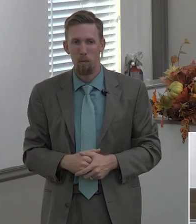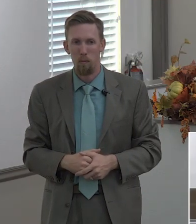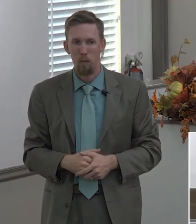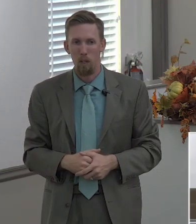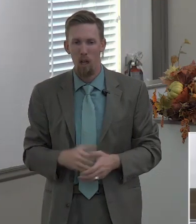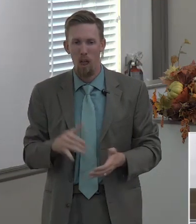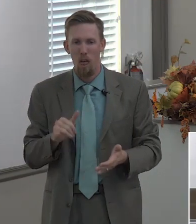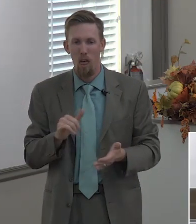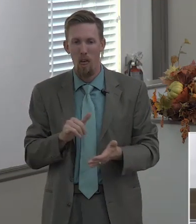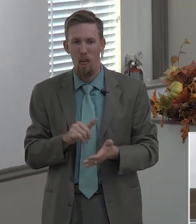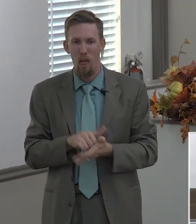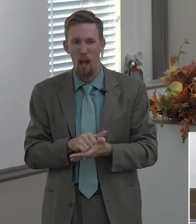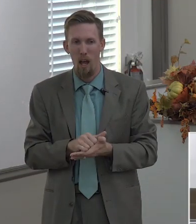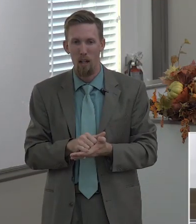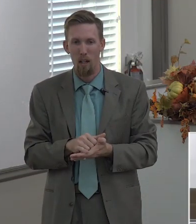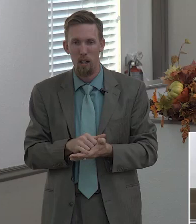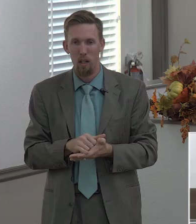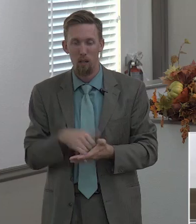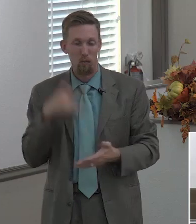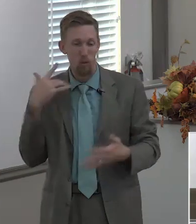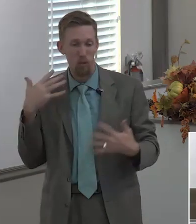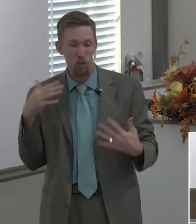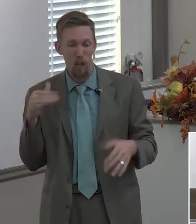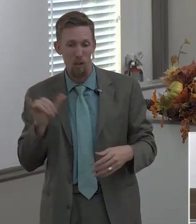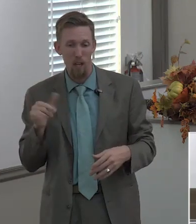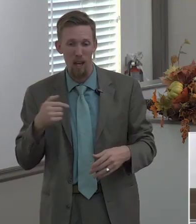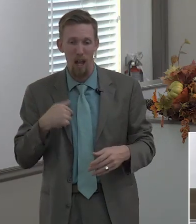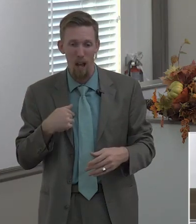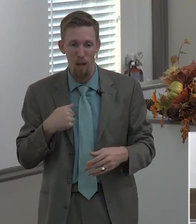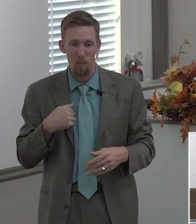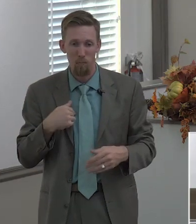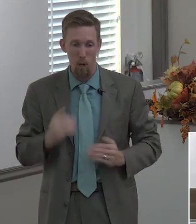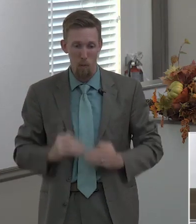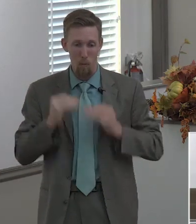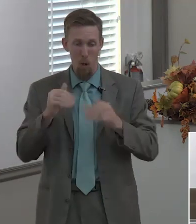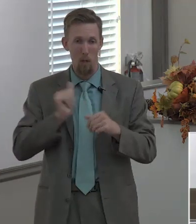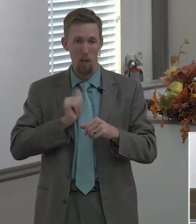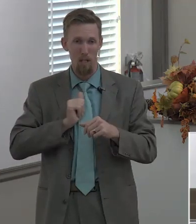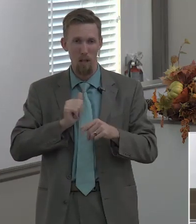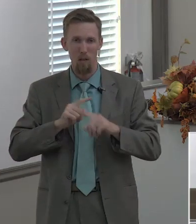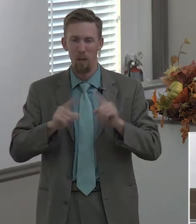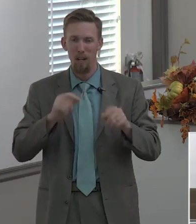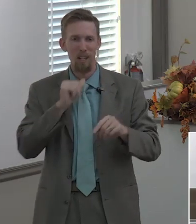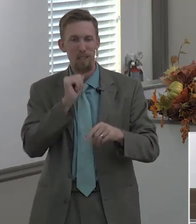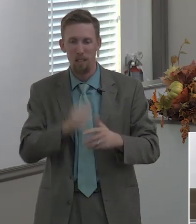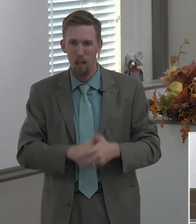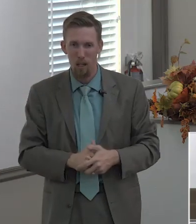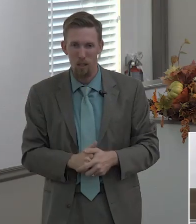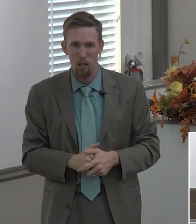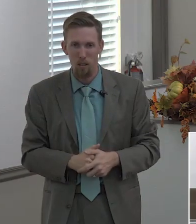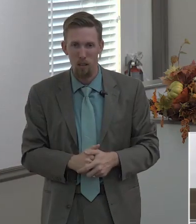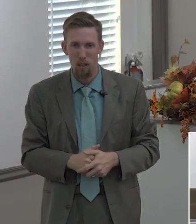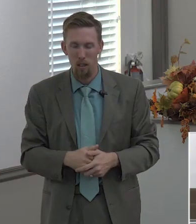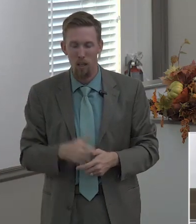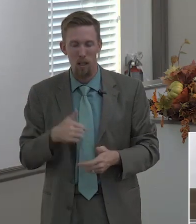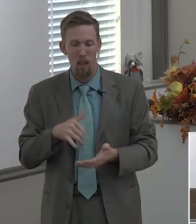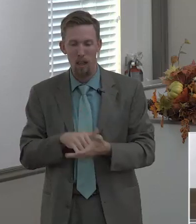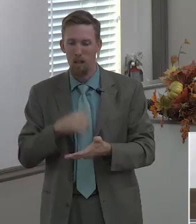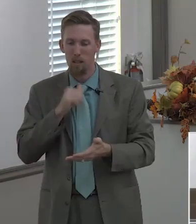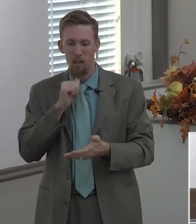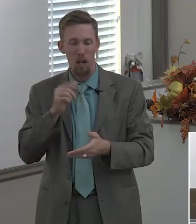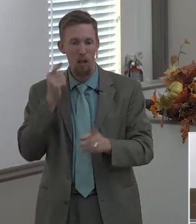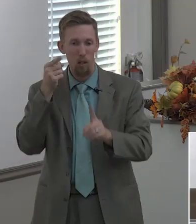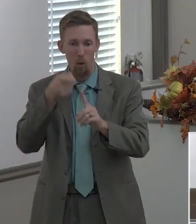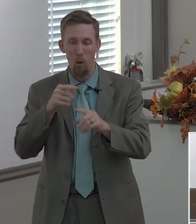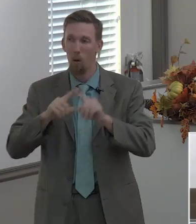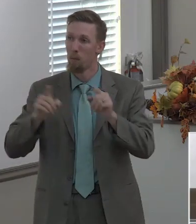i know that sounds horribly self-serving i don't mean it to be that way i really don't but